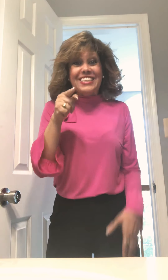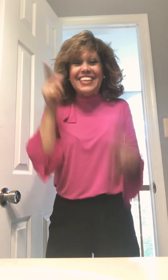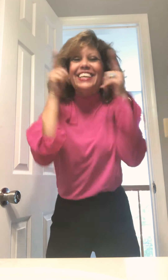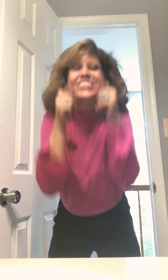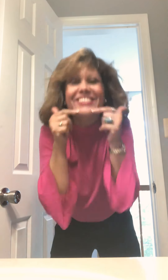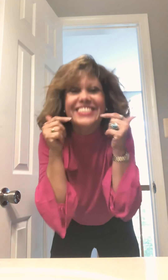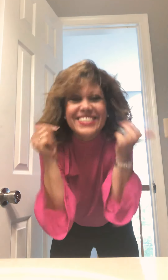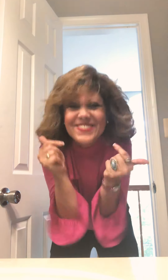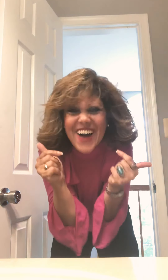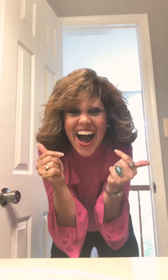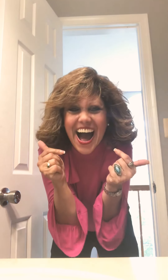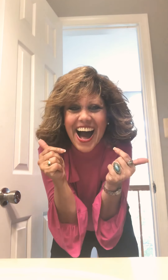see you smile